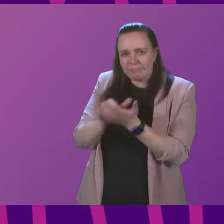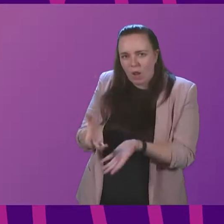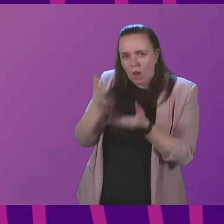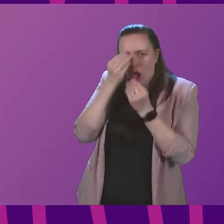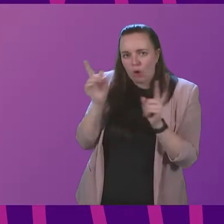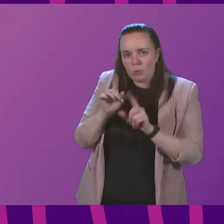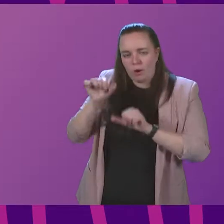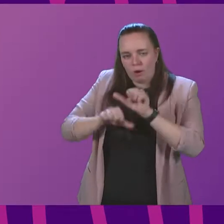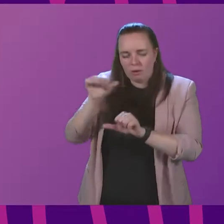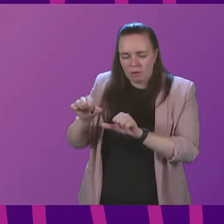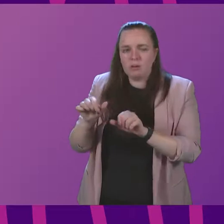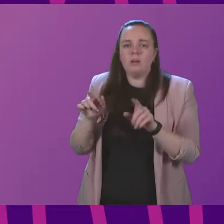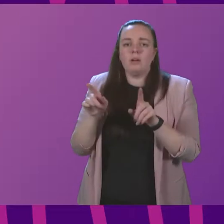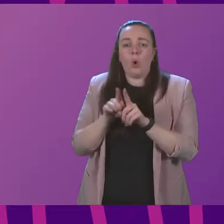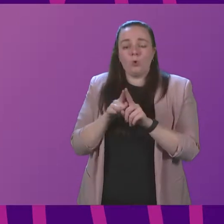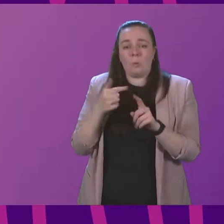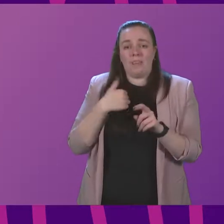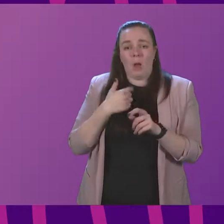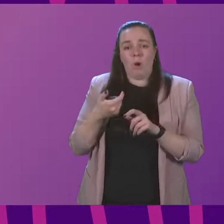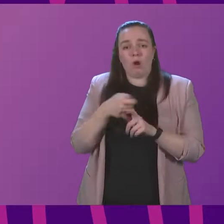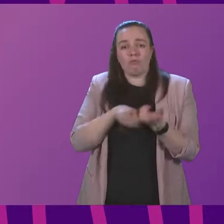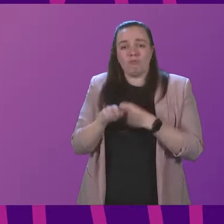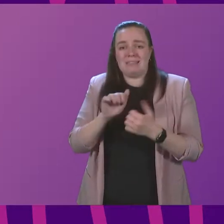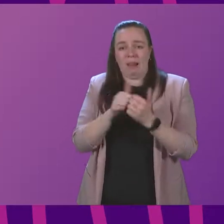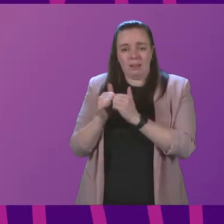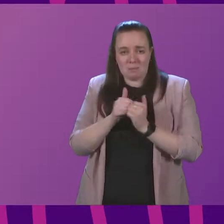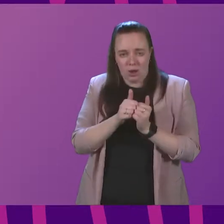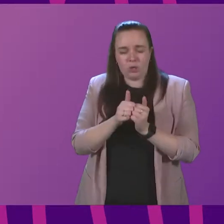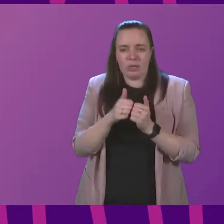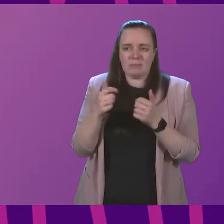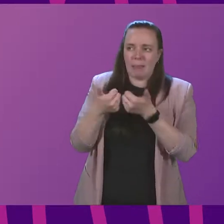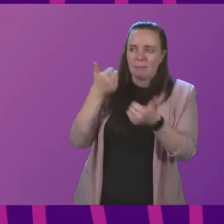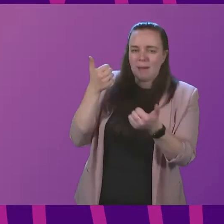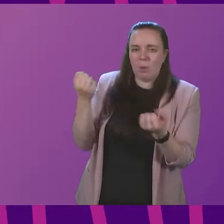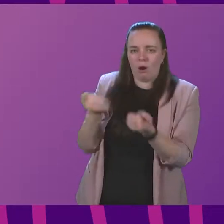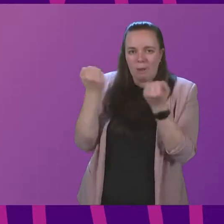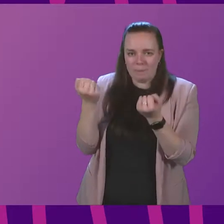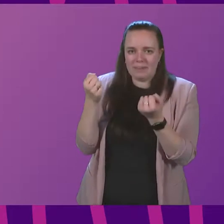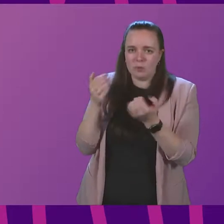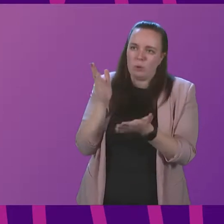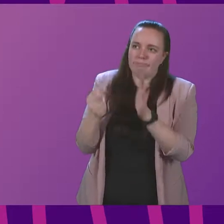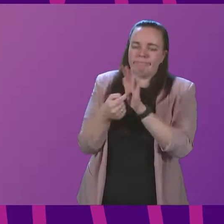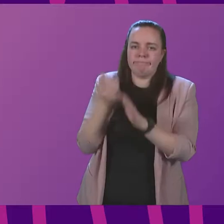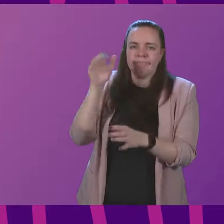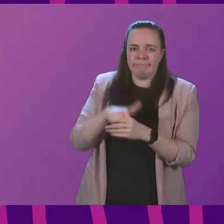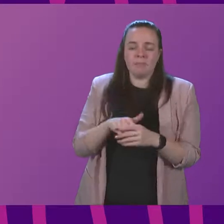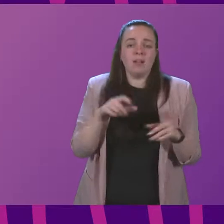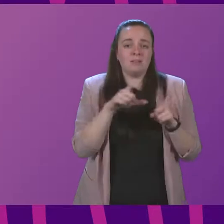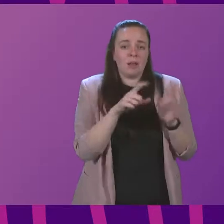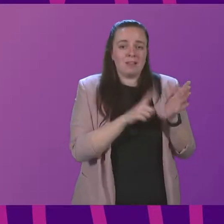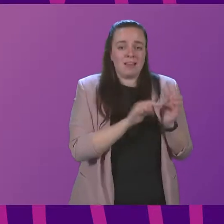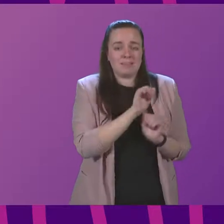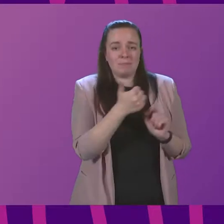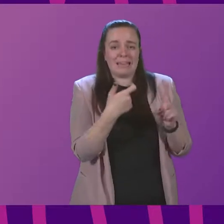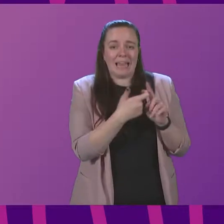the lessons in concert with our resilience partnerships and with the power companies who are critical to this discussion. Douglas Lumsden to be followed by Karen